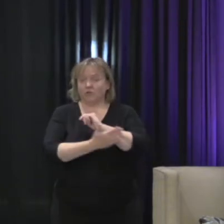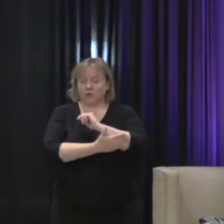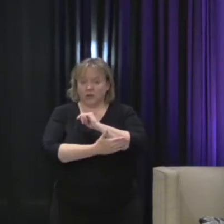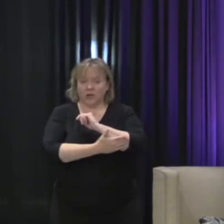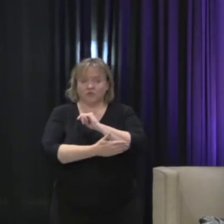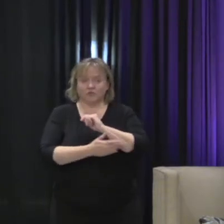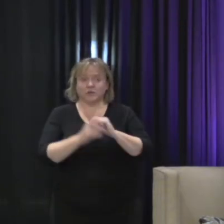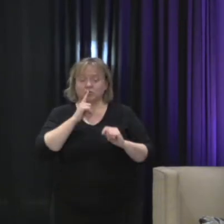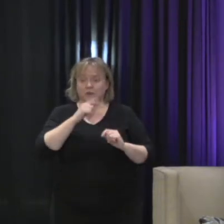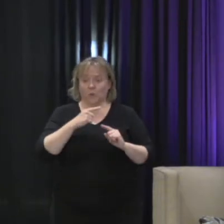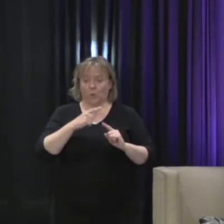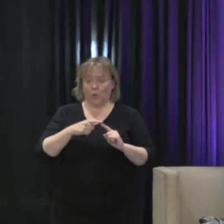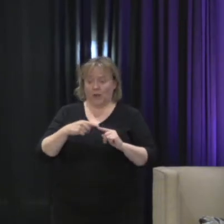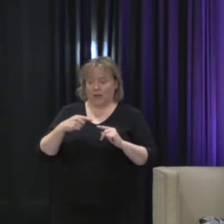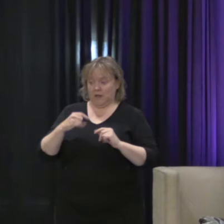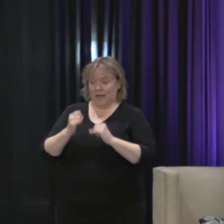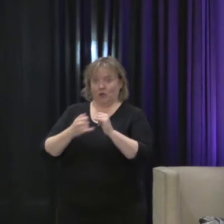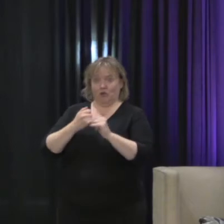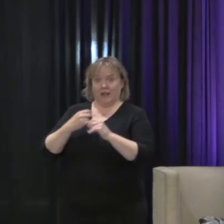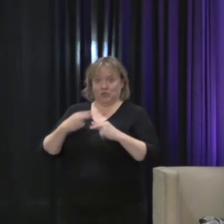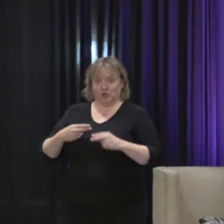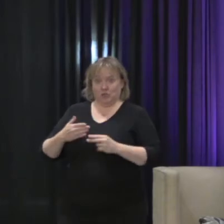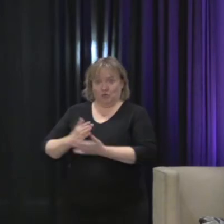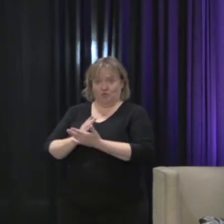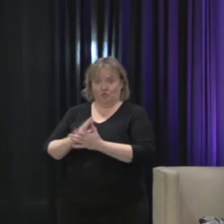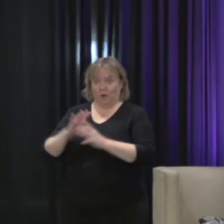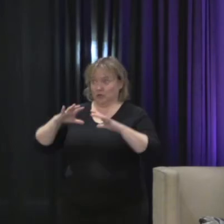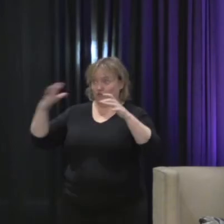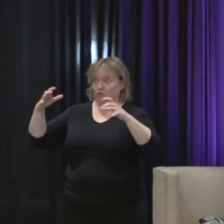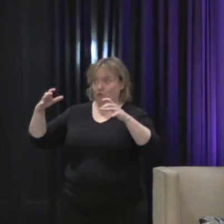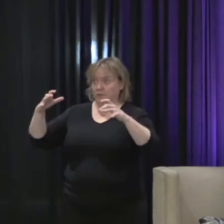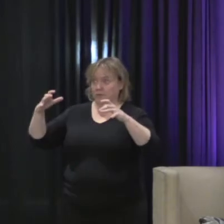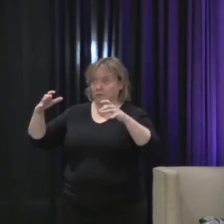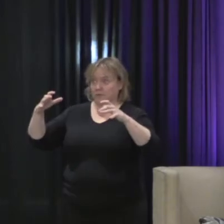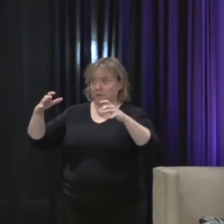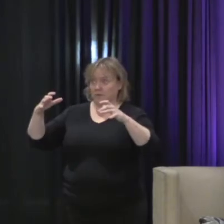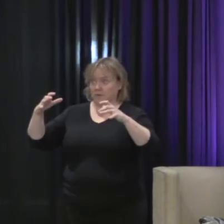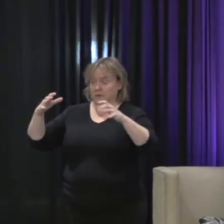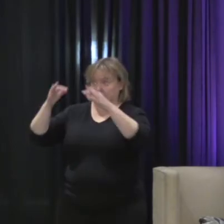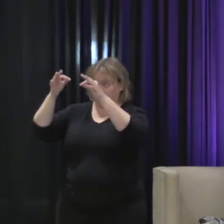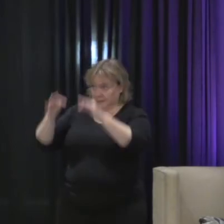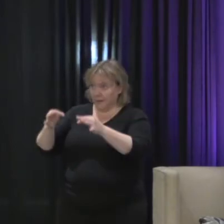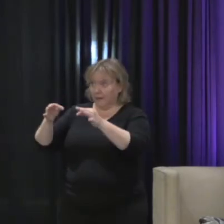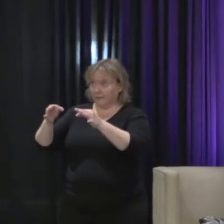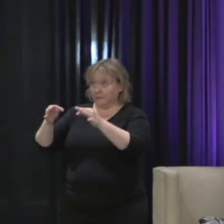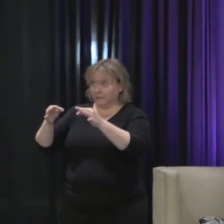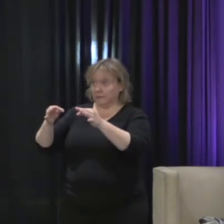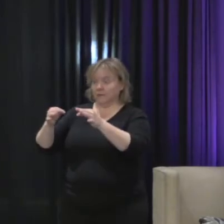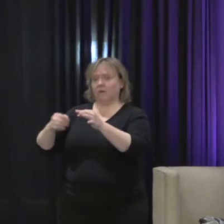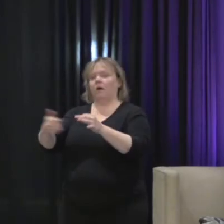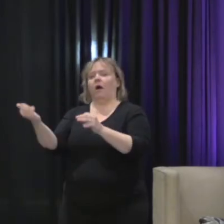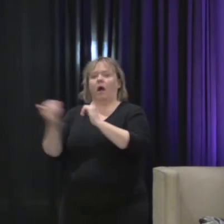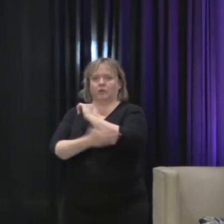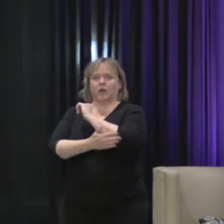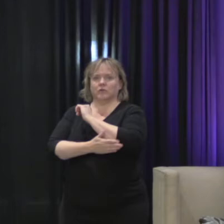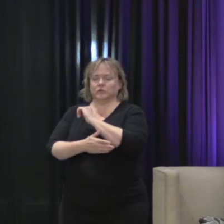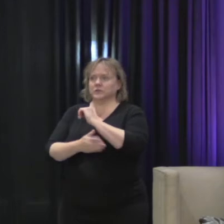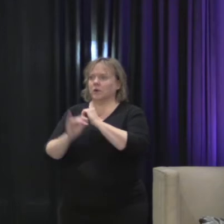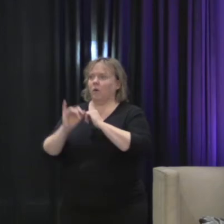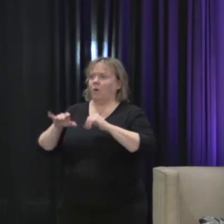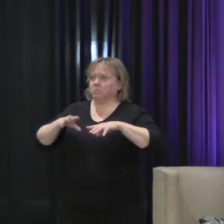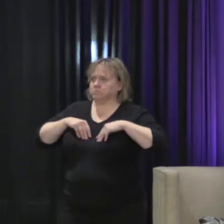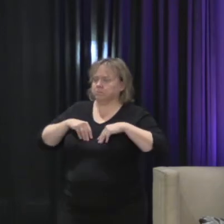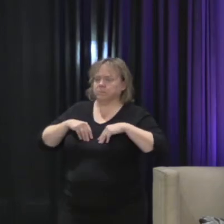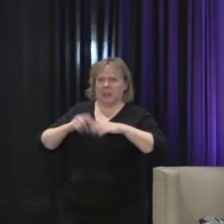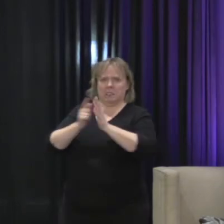international human rights bodies much more seriously from a legal perspective than we do. So this, the Constitutional Court of Columbia,